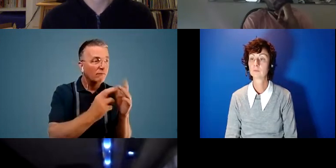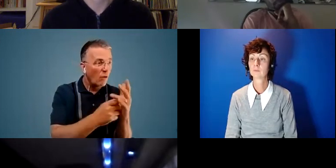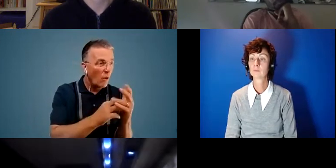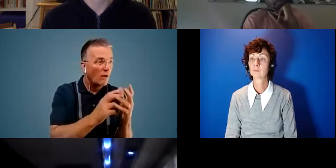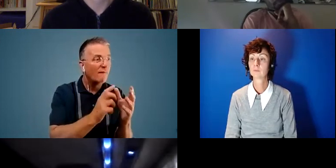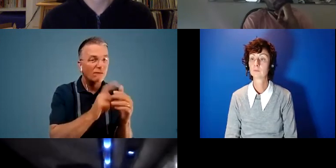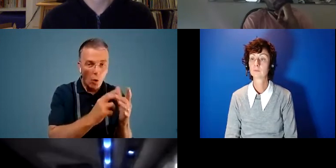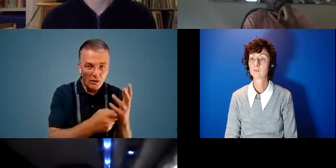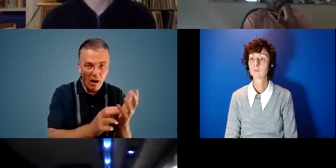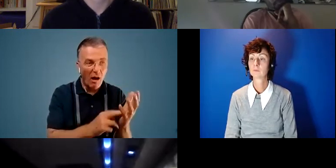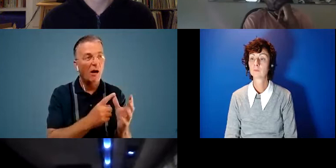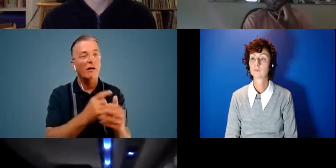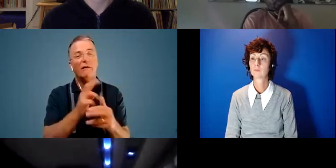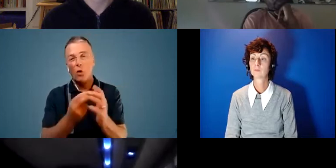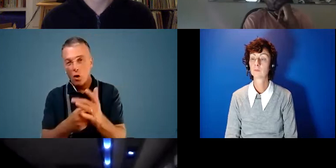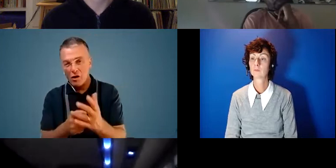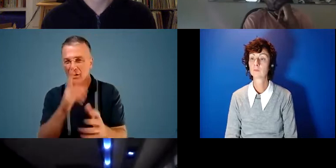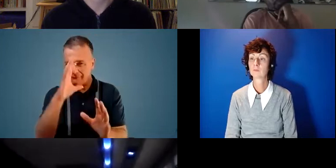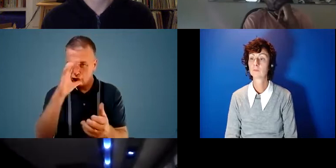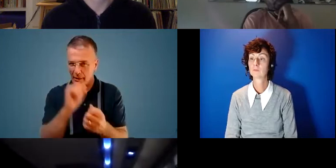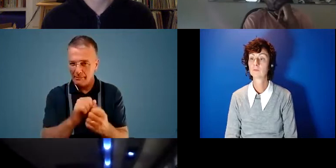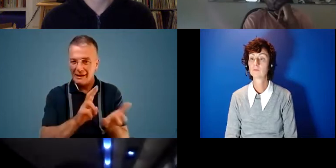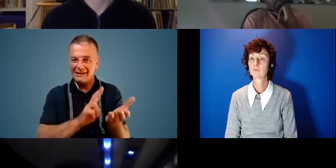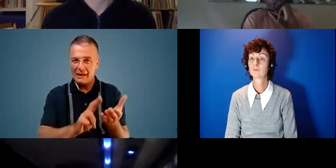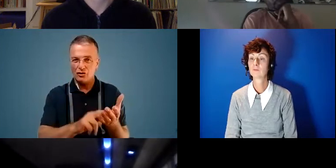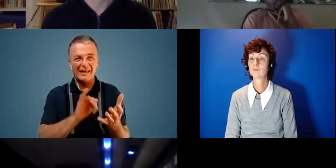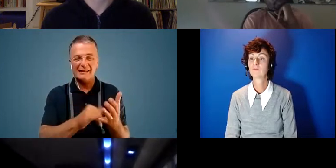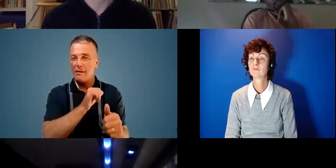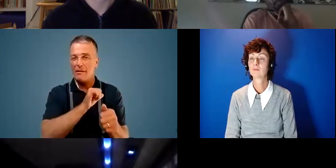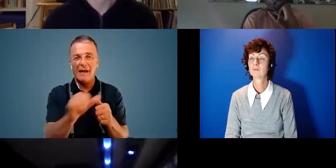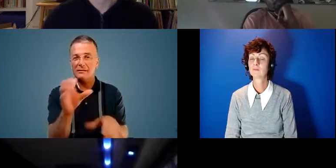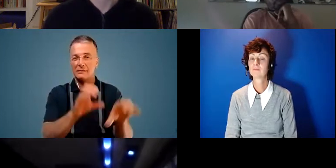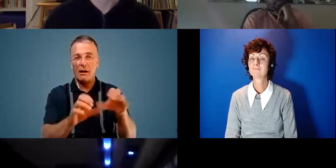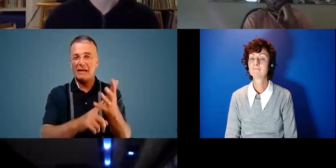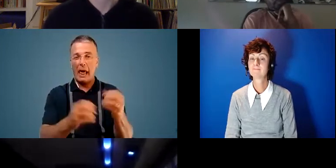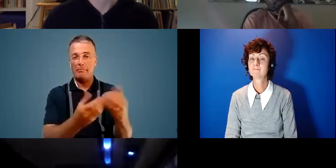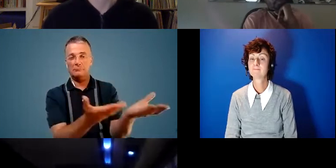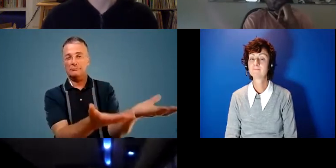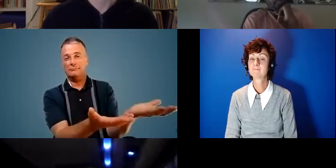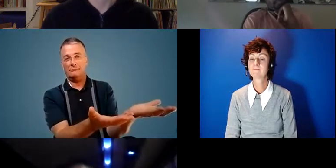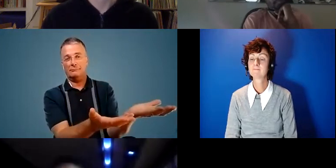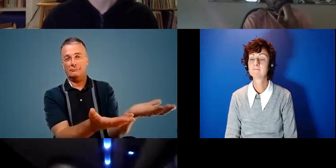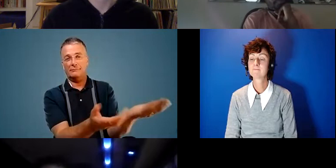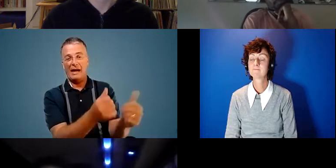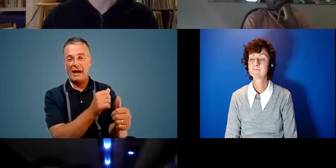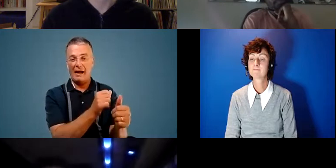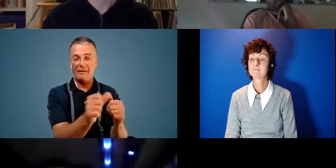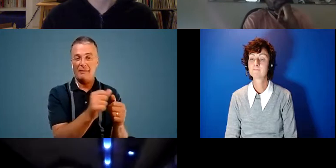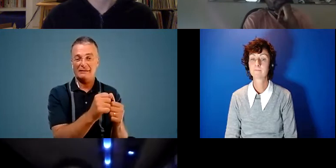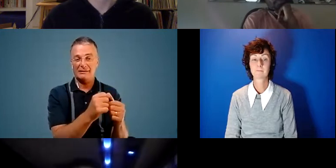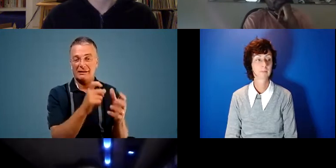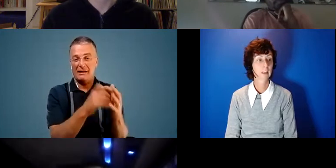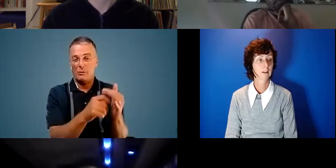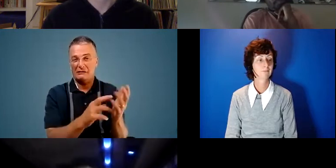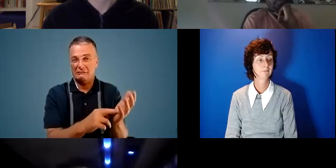have to remember that nature is the basic the best science lab ever like and also the best canvas and so just